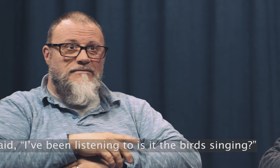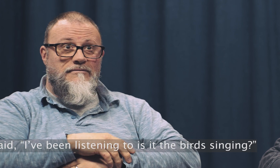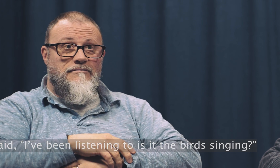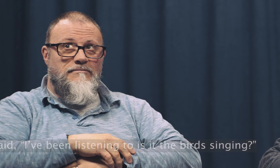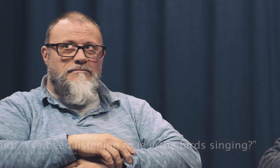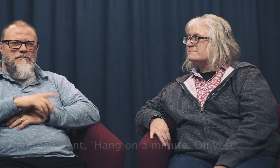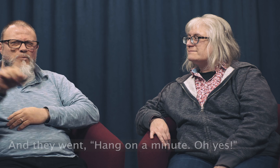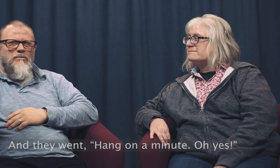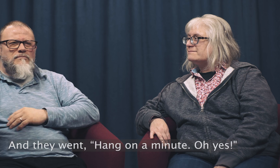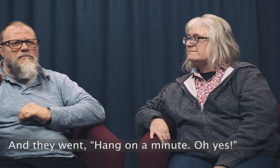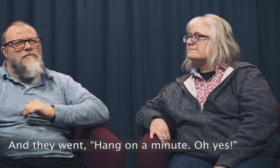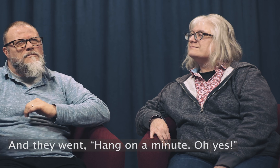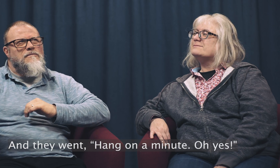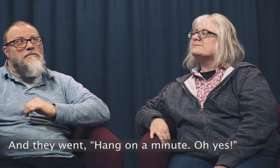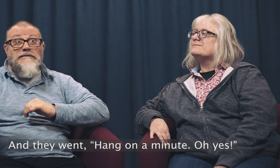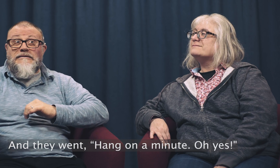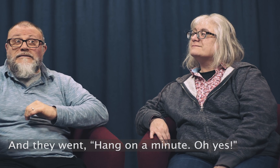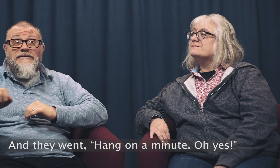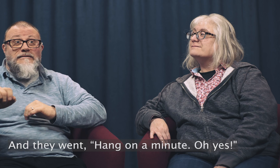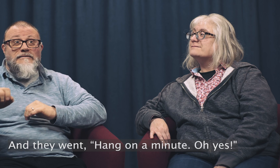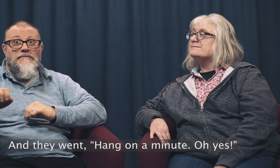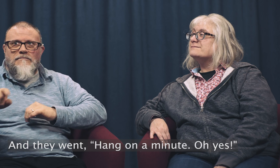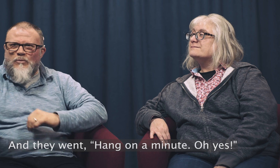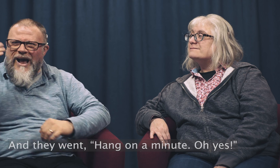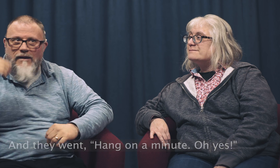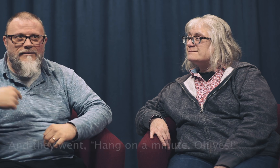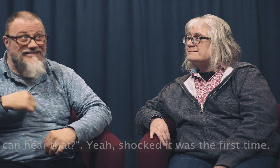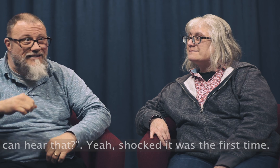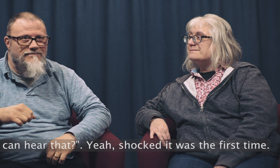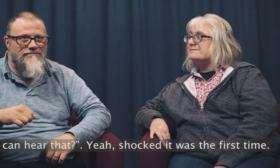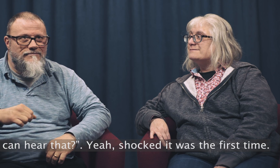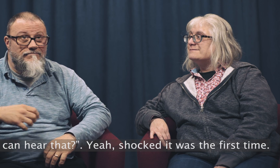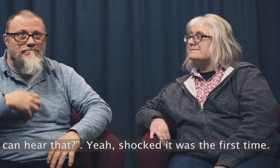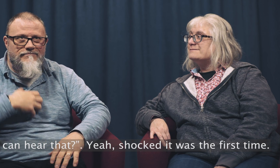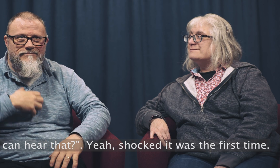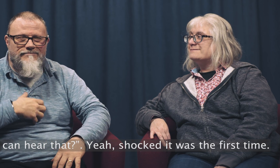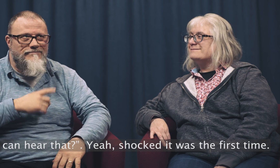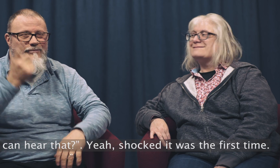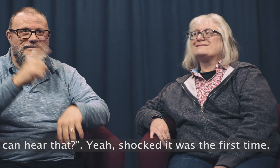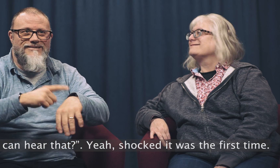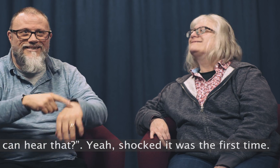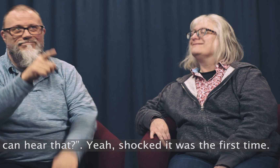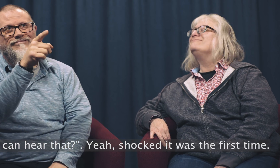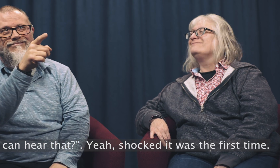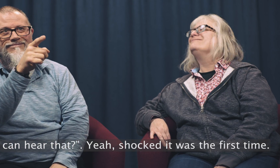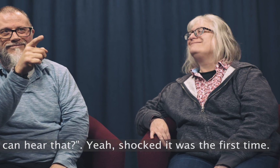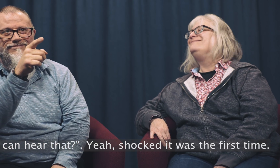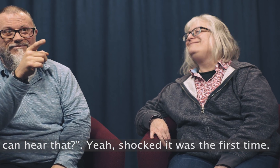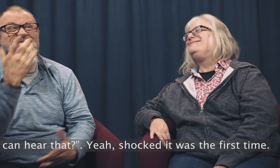and they went hang on a minute oh yes yes you can hear that yeah shocked that was the first time